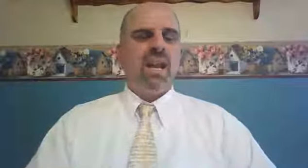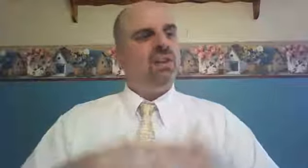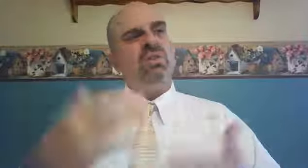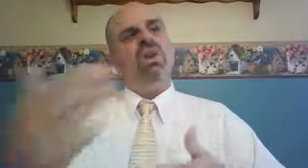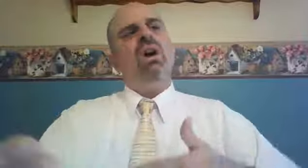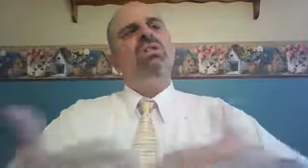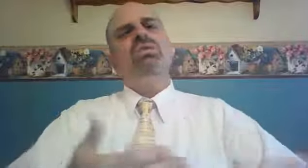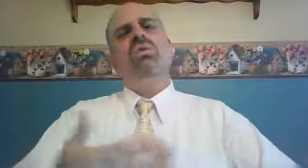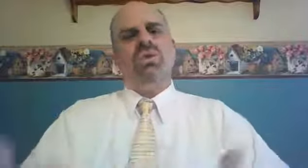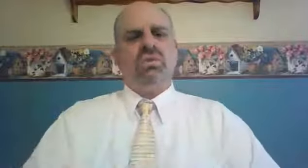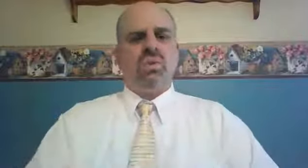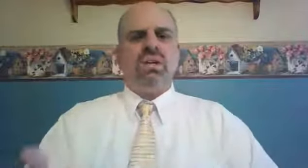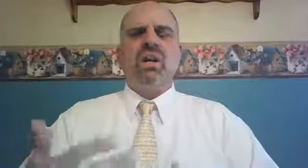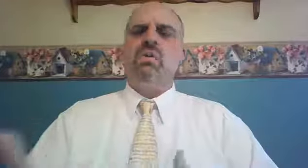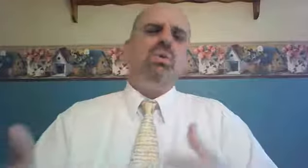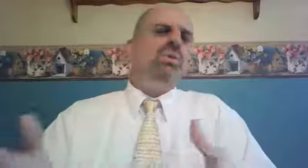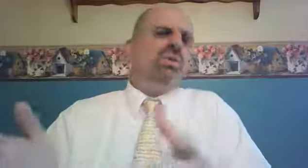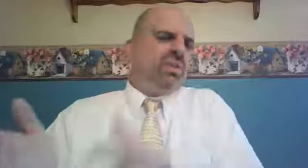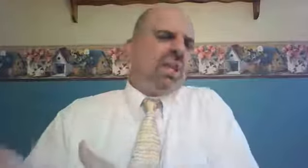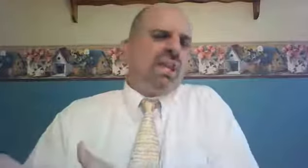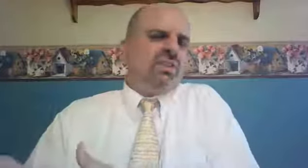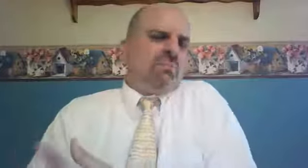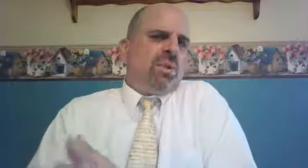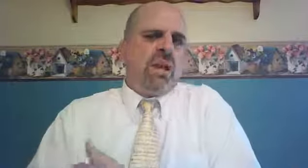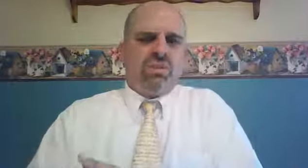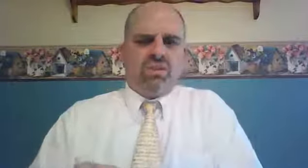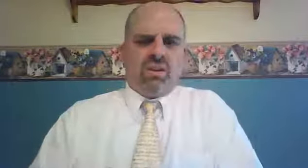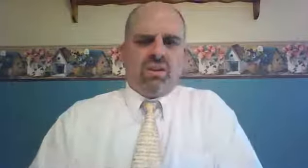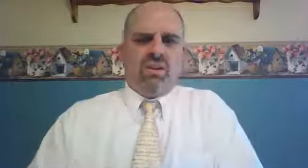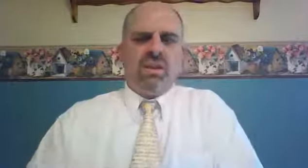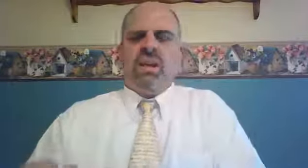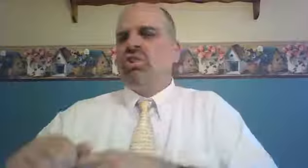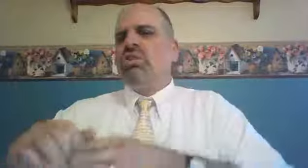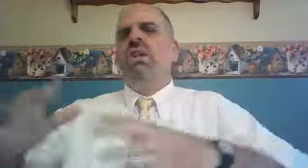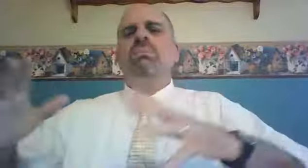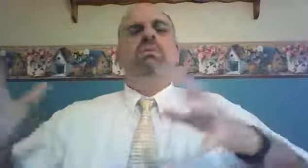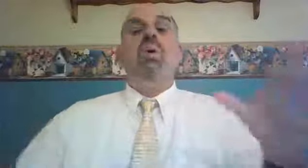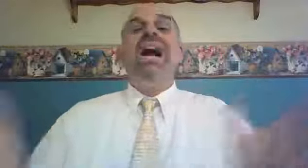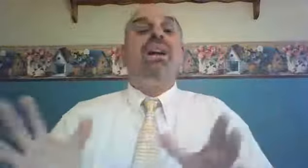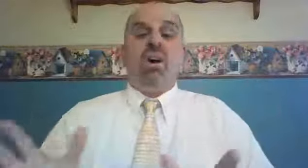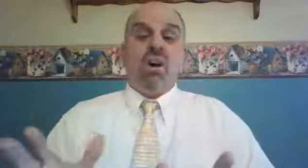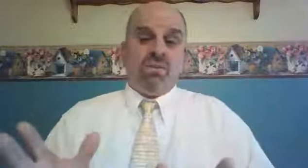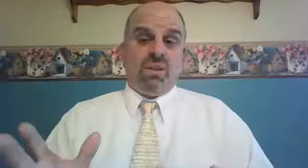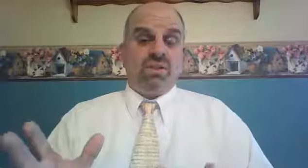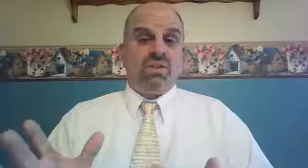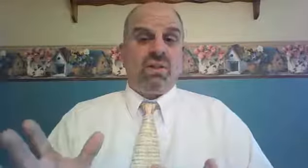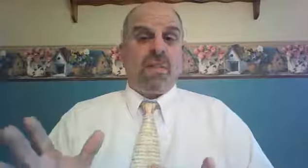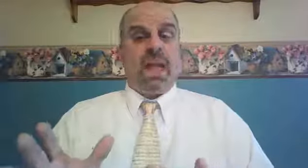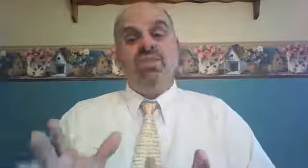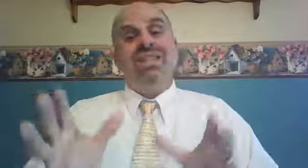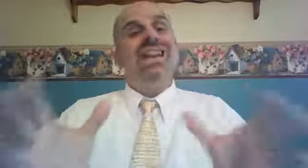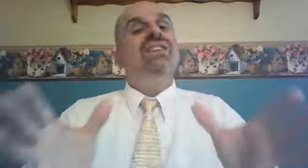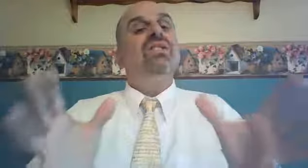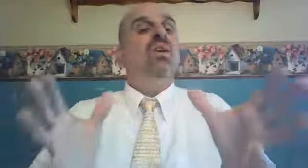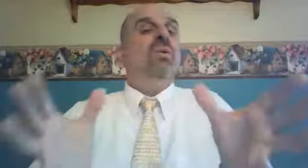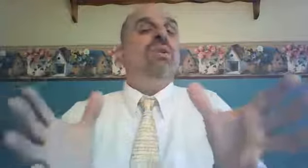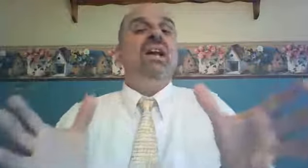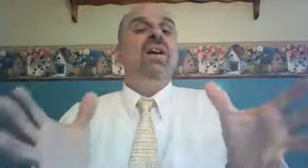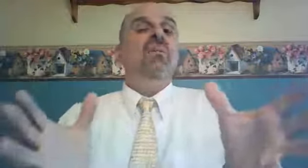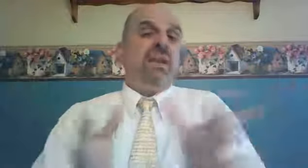And so long story short, Ruth stays in Boaz's field. She reaps quite a harvest, and she takes it home to Naomi.